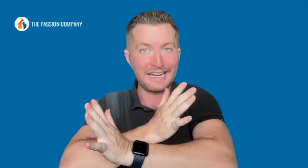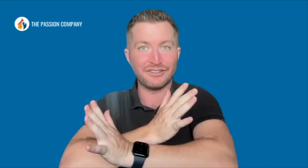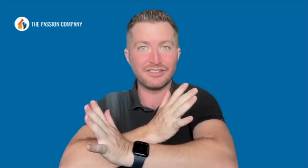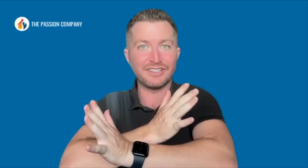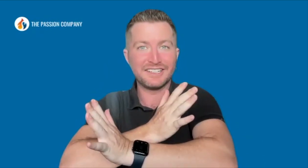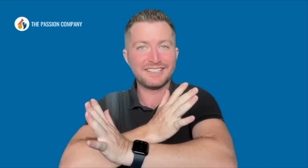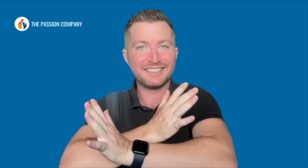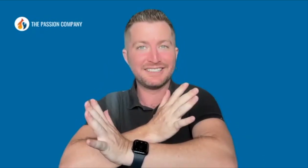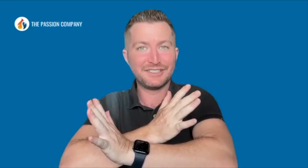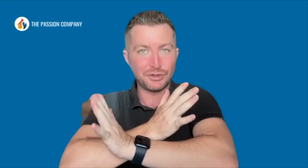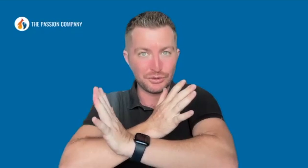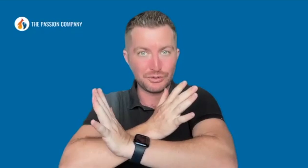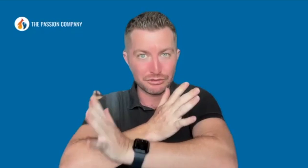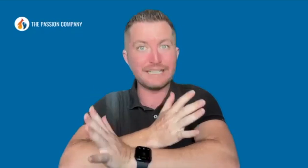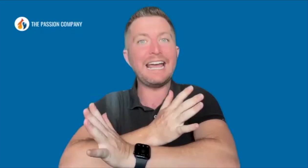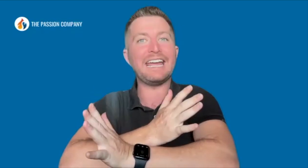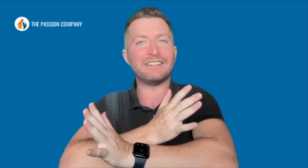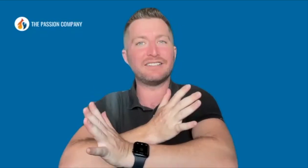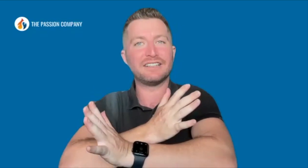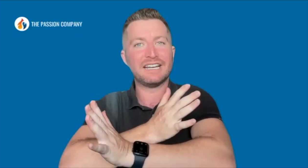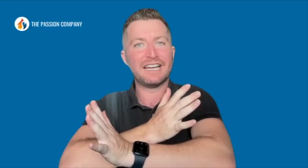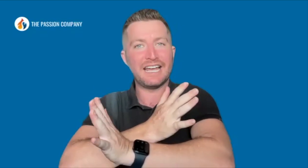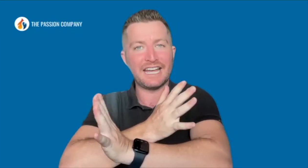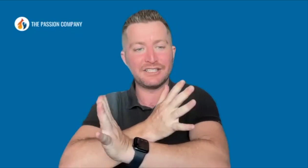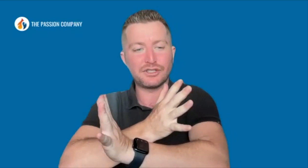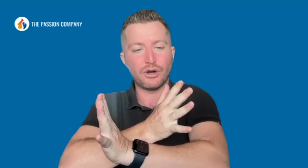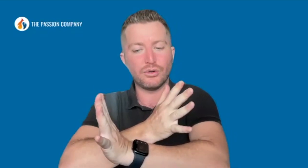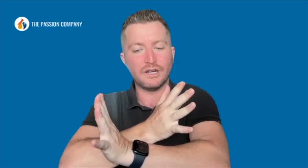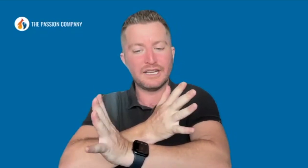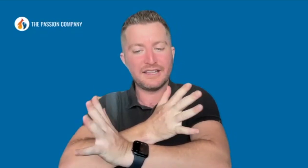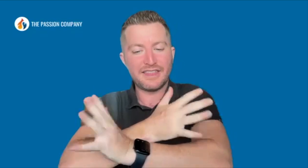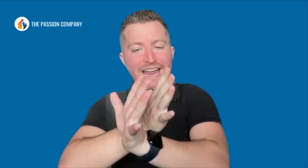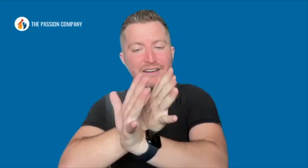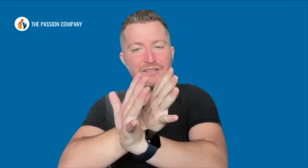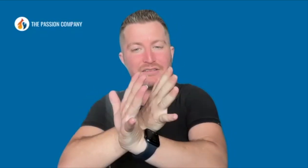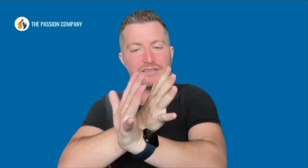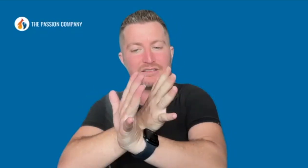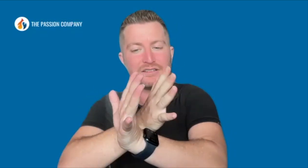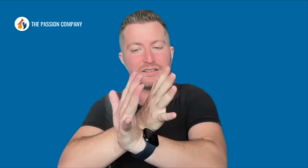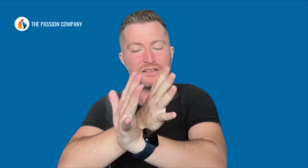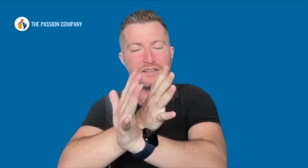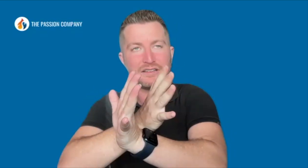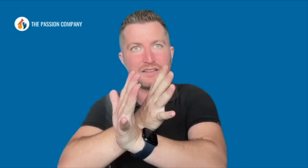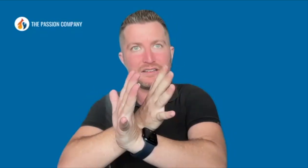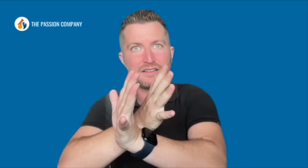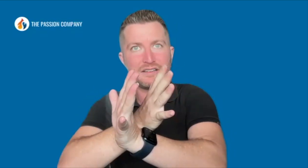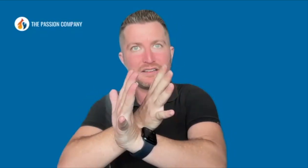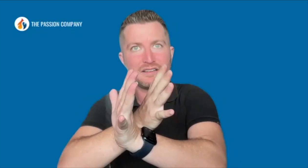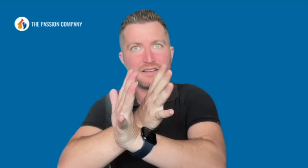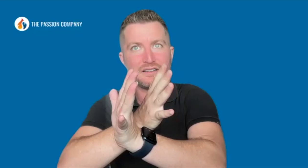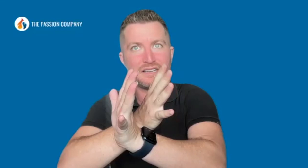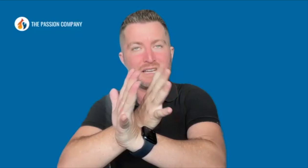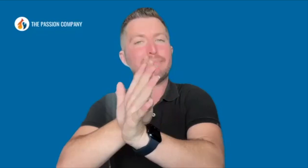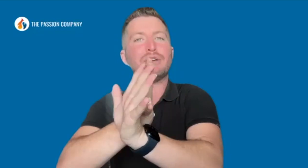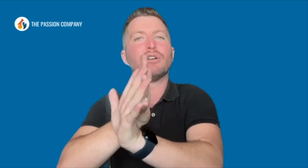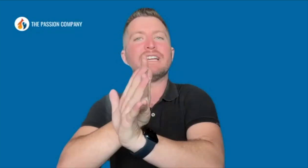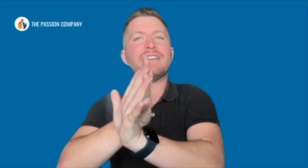to create. And so that impurity in the